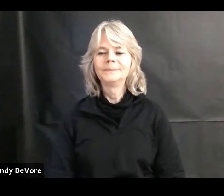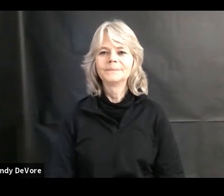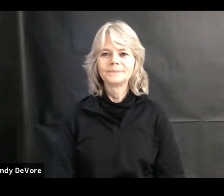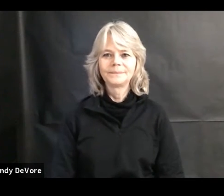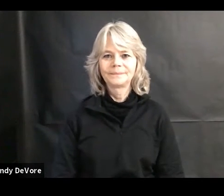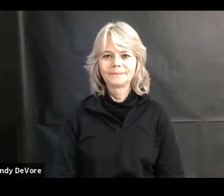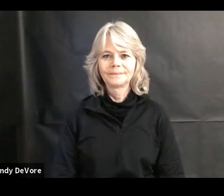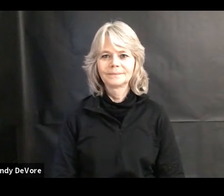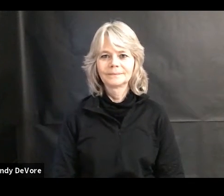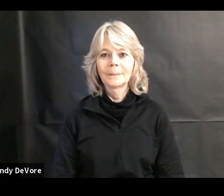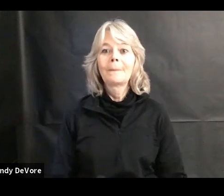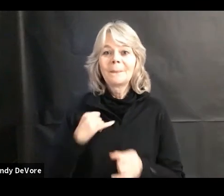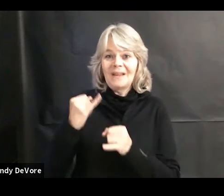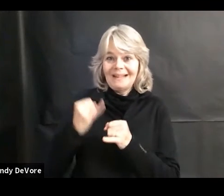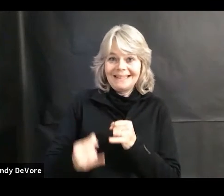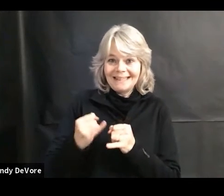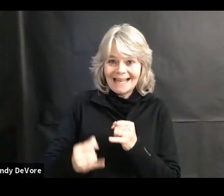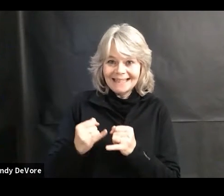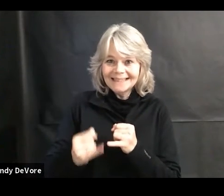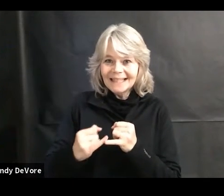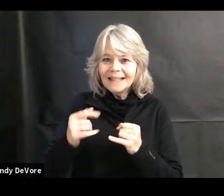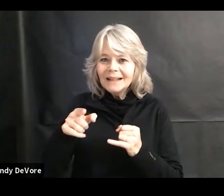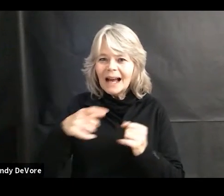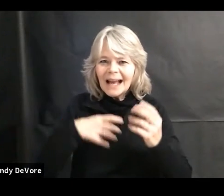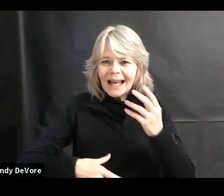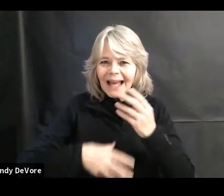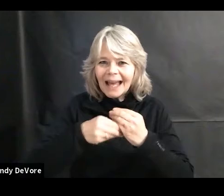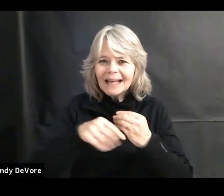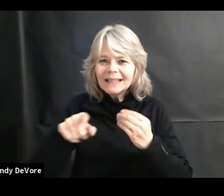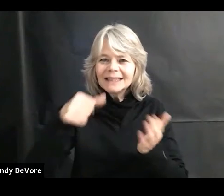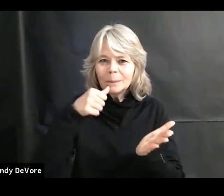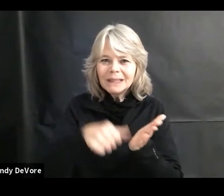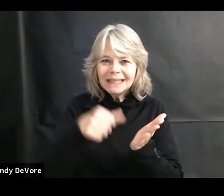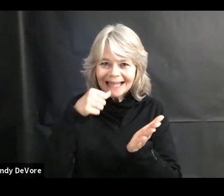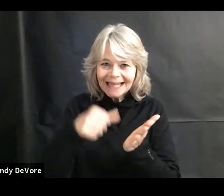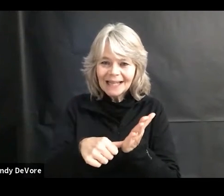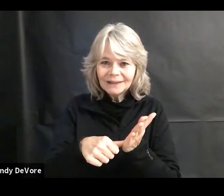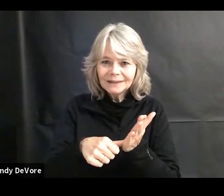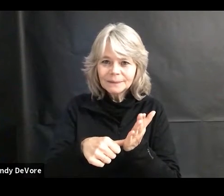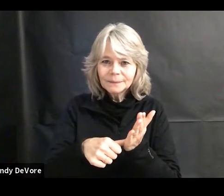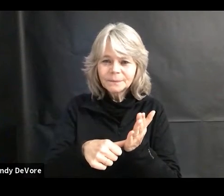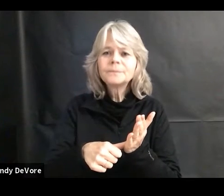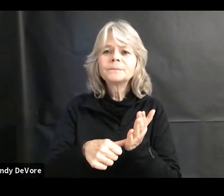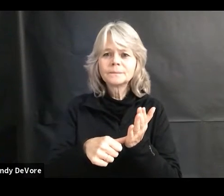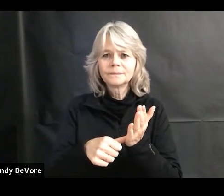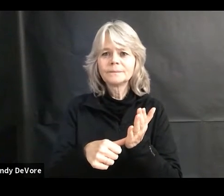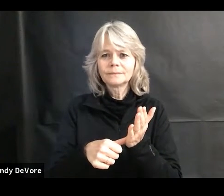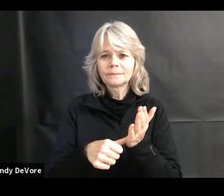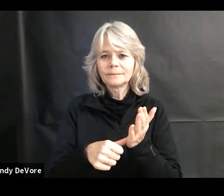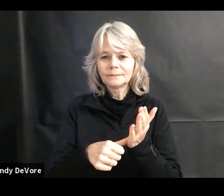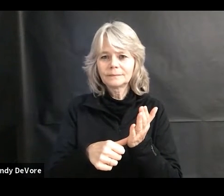Okay, the last thing I did is I added a couple more of these letters. Because as I talked about during the offering